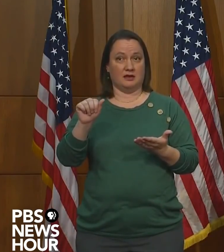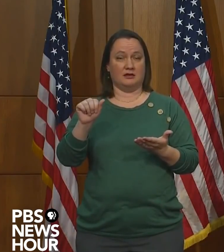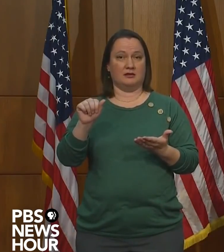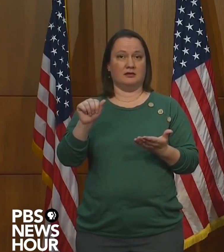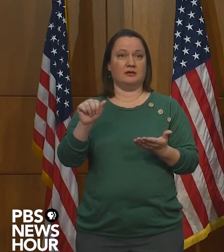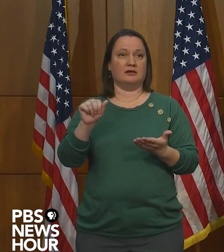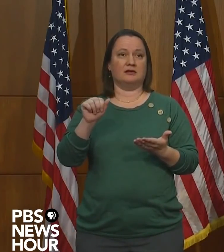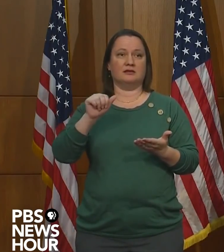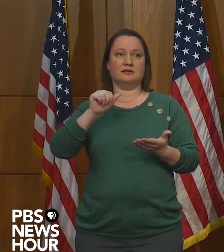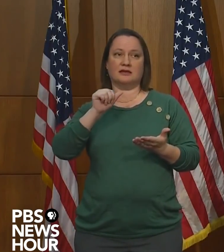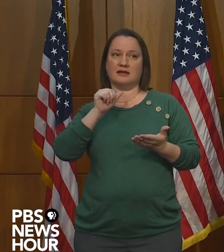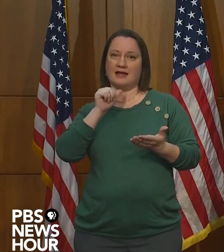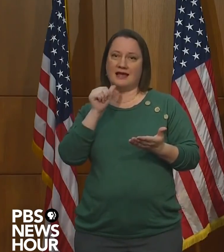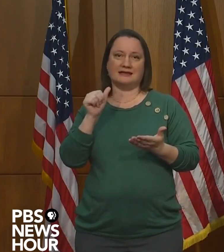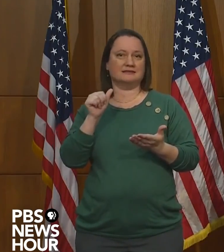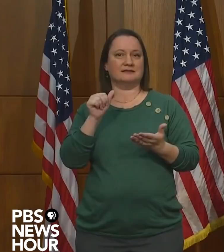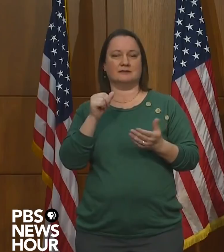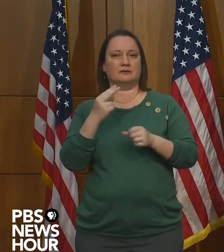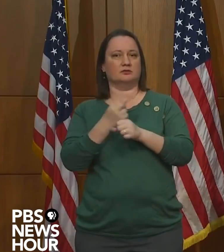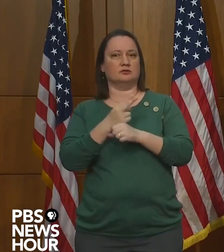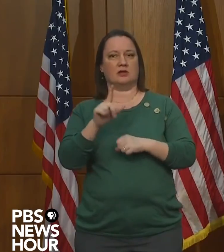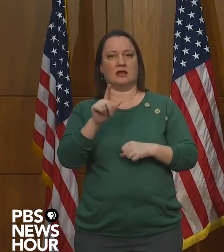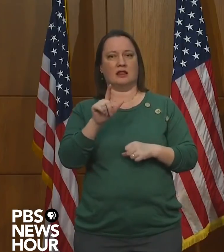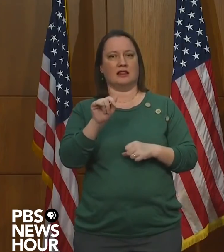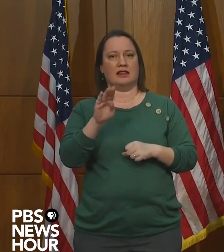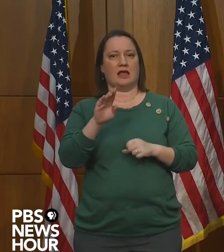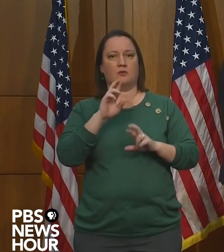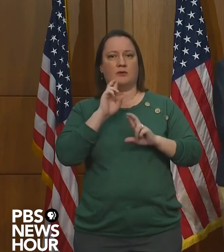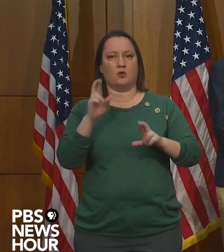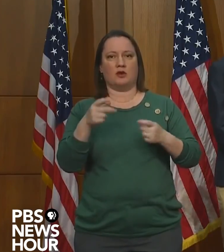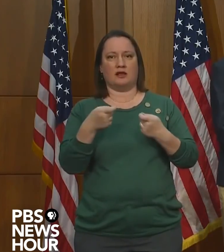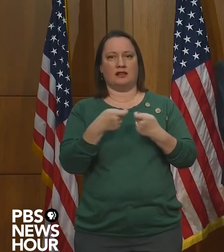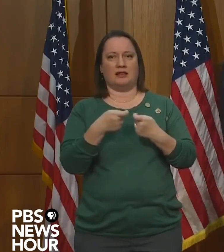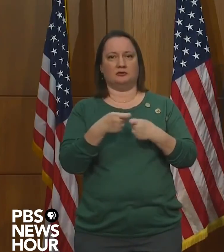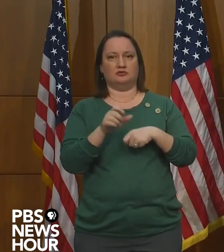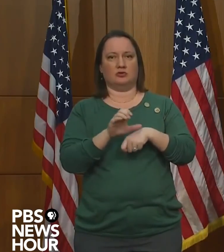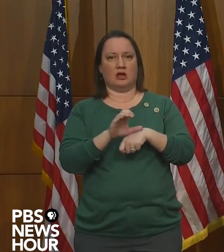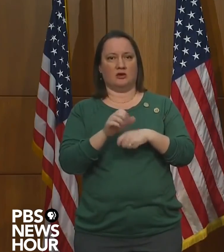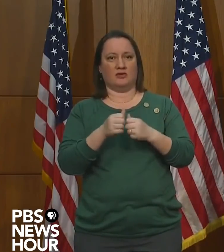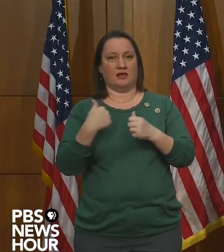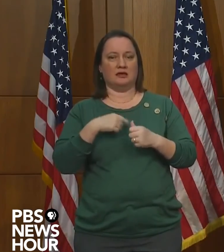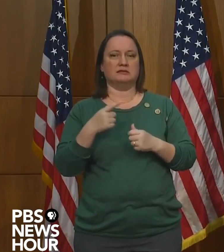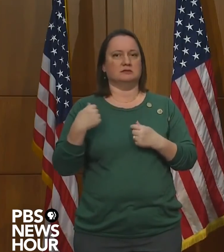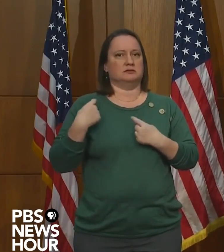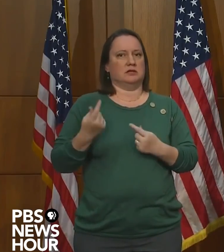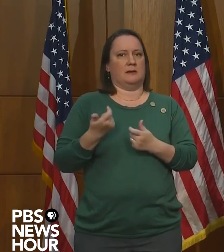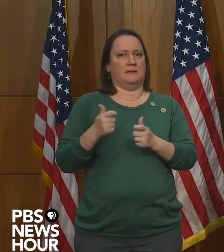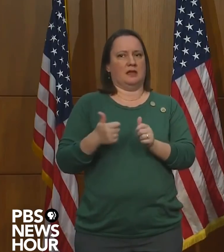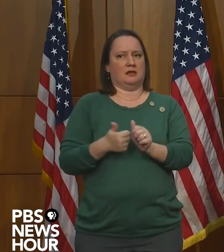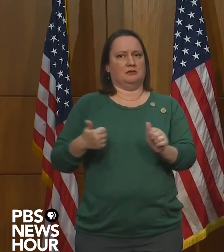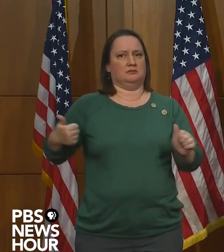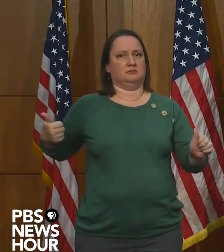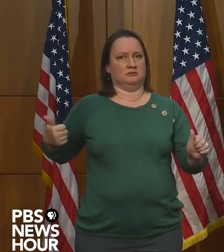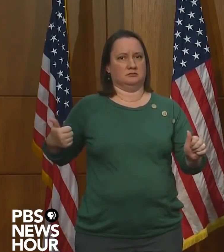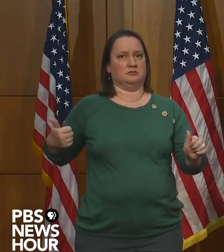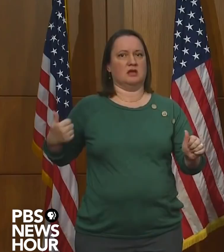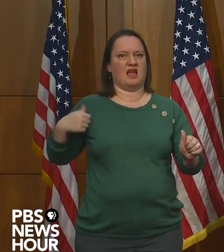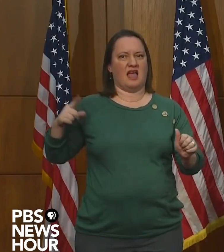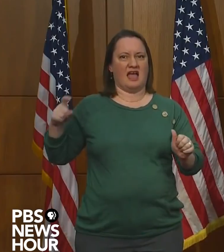on electronic lab reporting with us and there's been a large backlog of manual